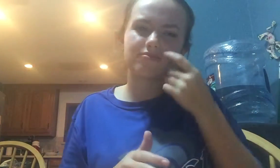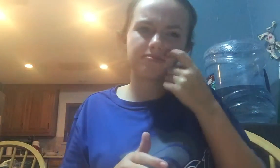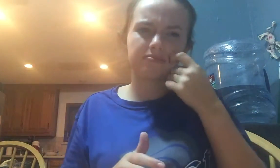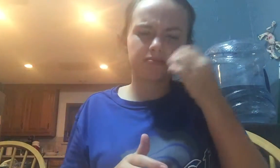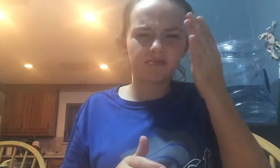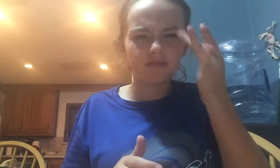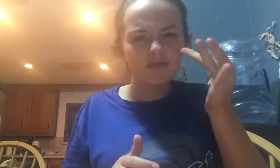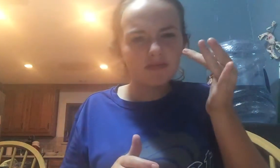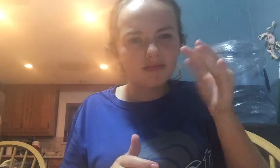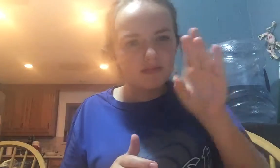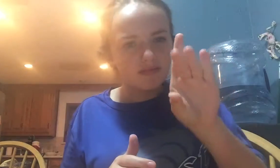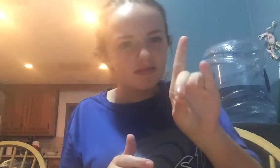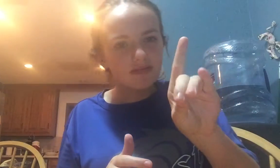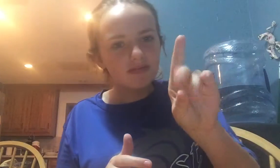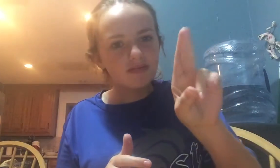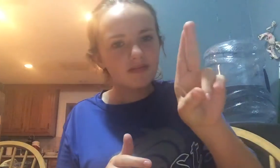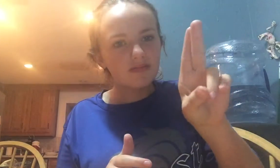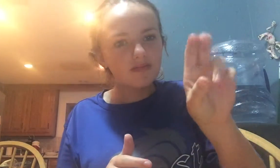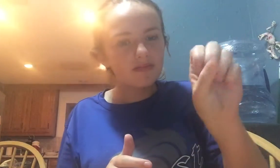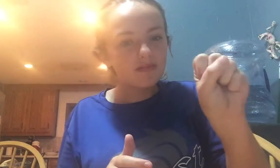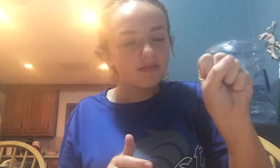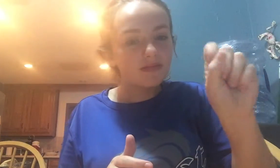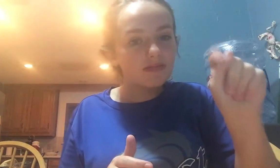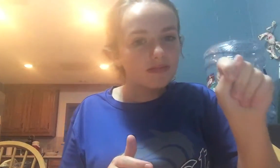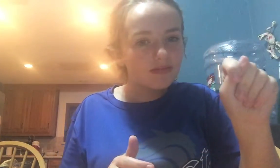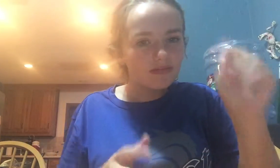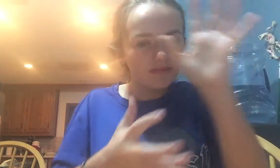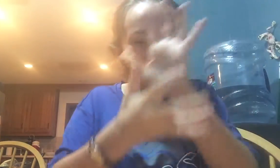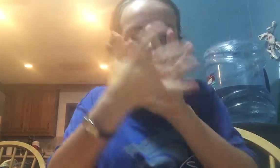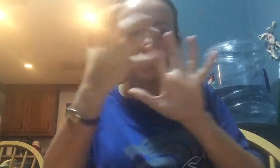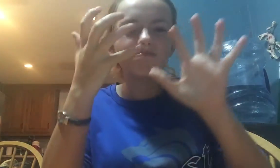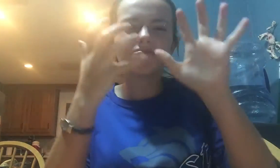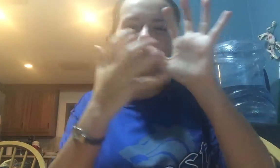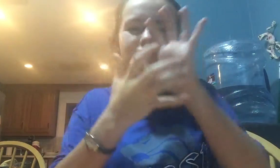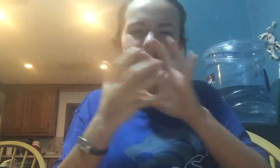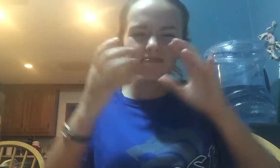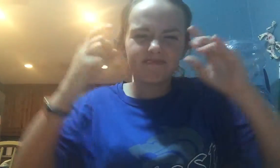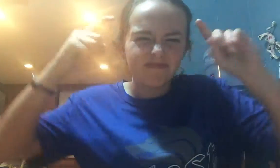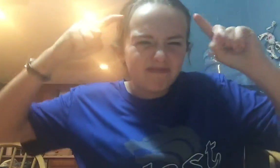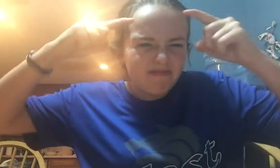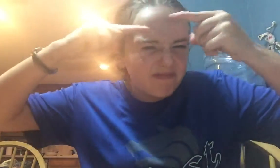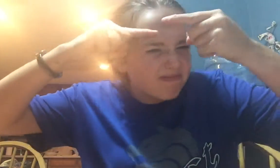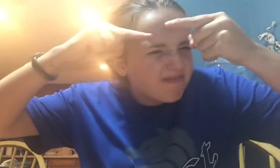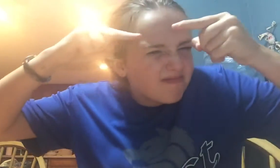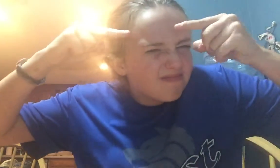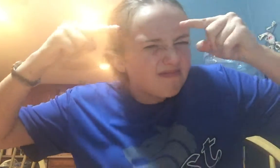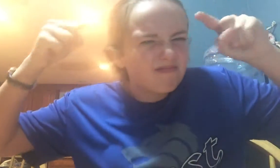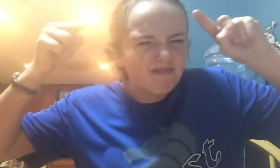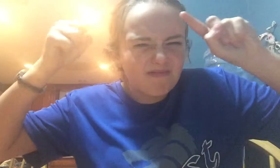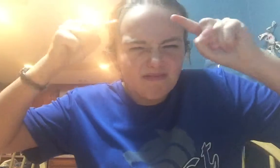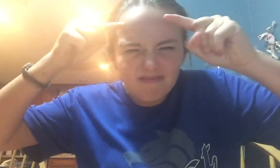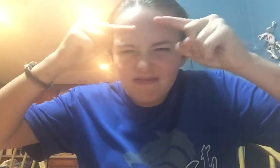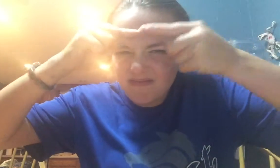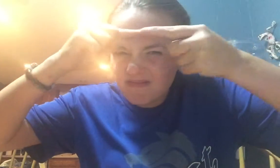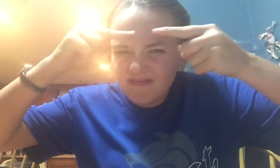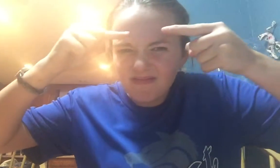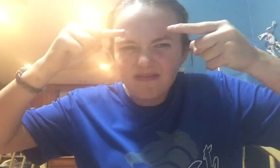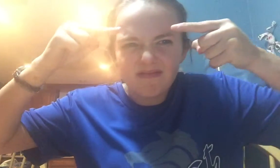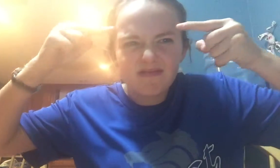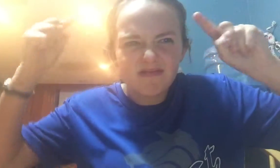Because the dust in the air would give her just terrible headaches. Like, regularly,